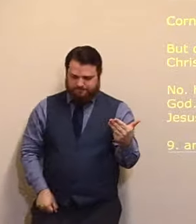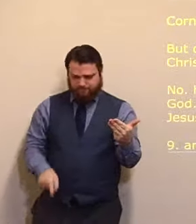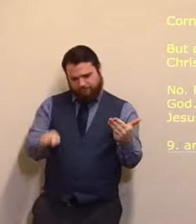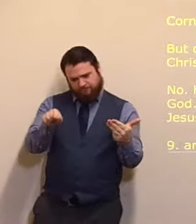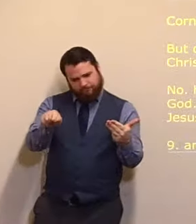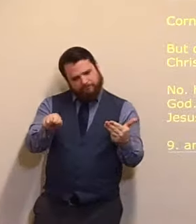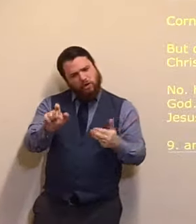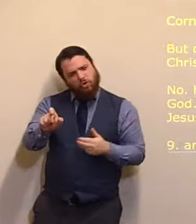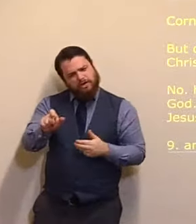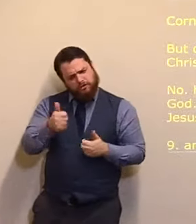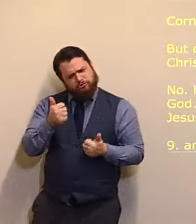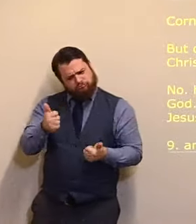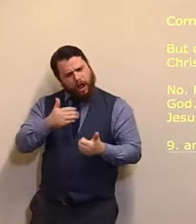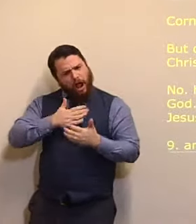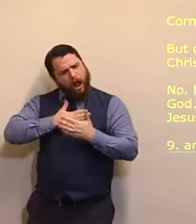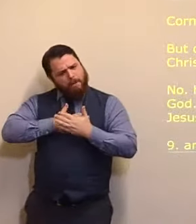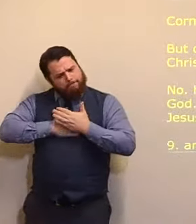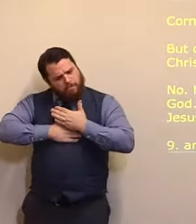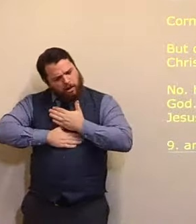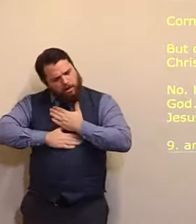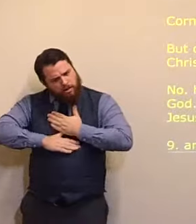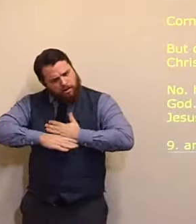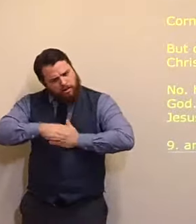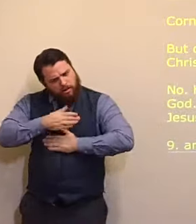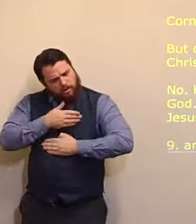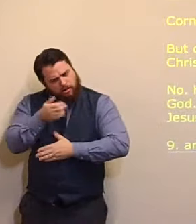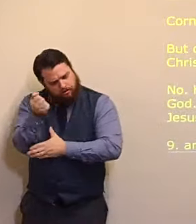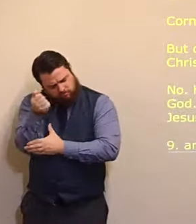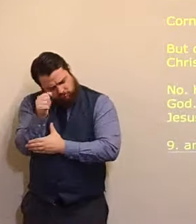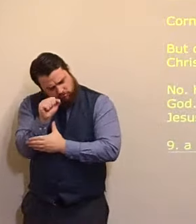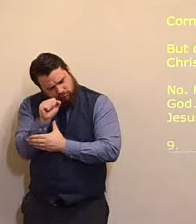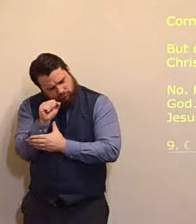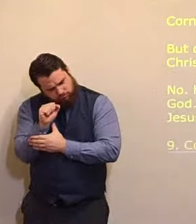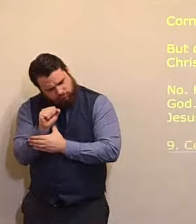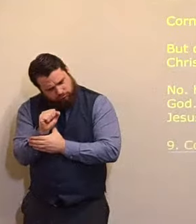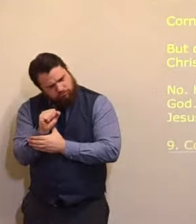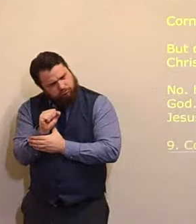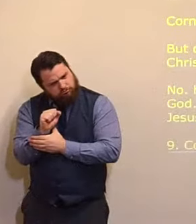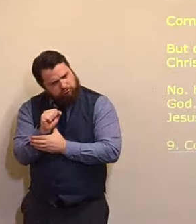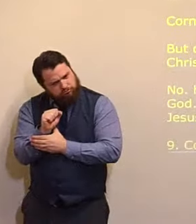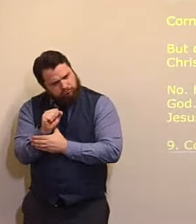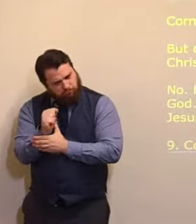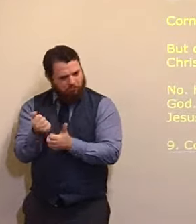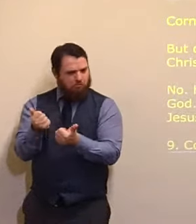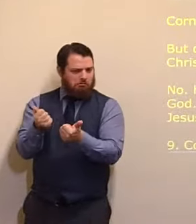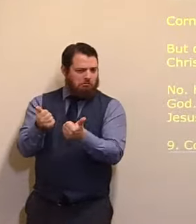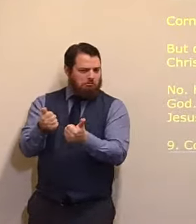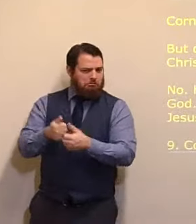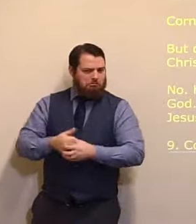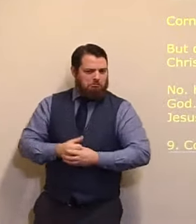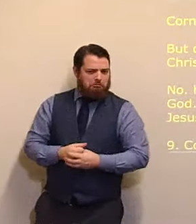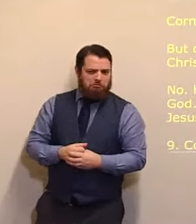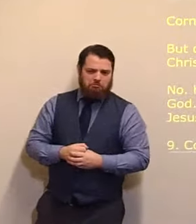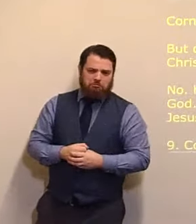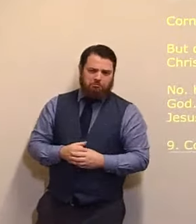humble man. Oh, my dear friends, can I draw your attention, for anyone, to be saved,